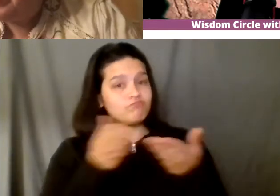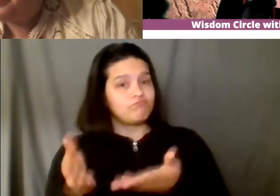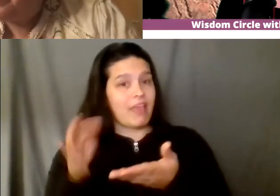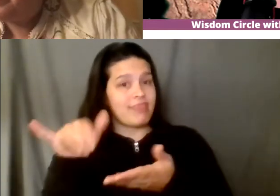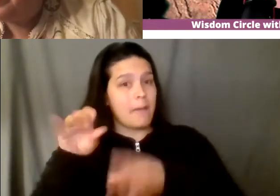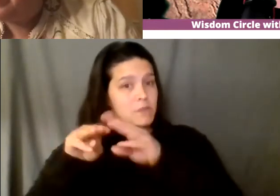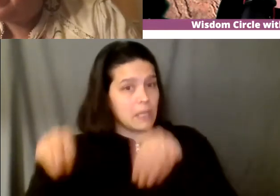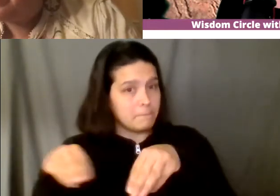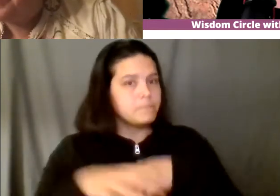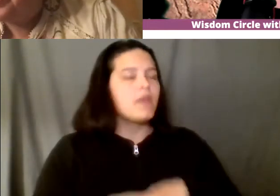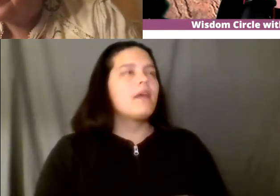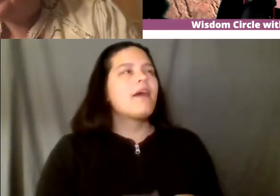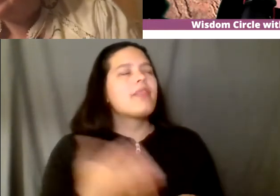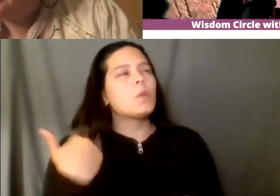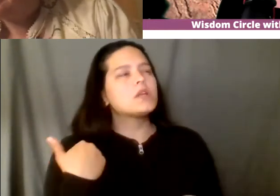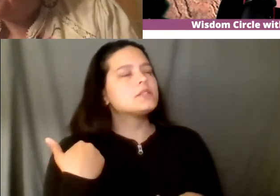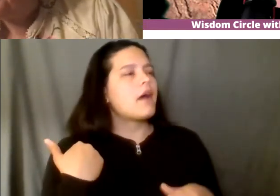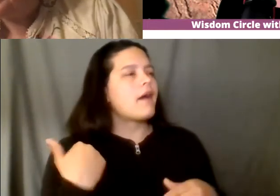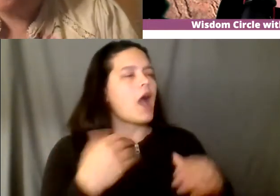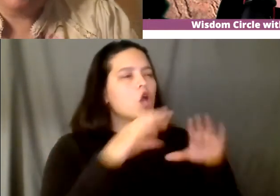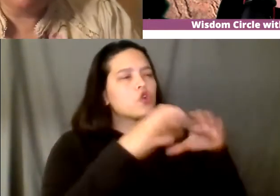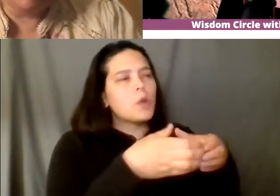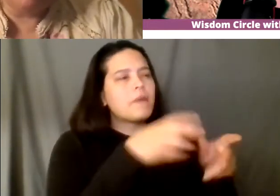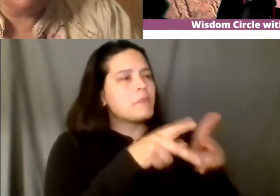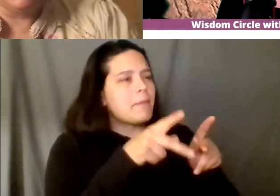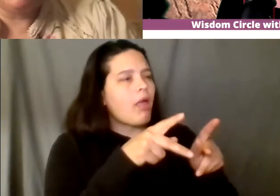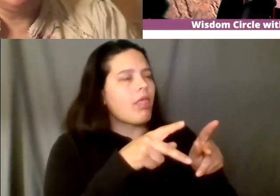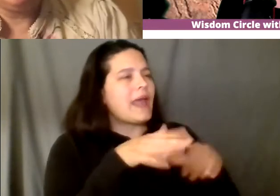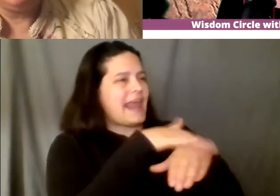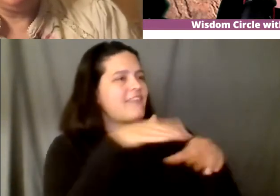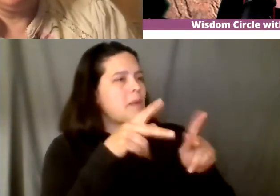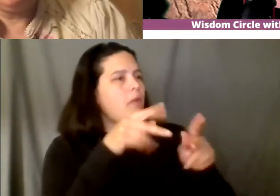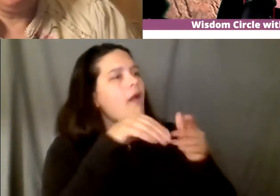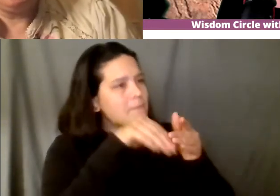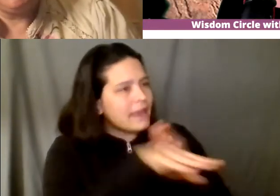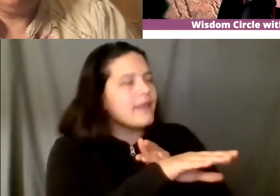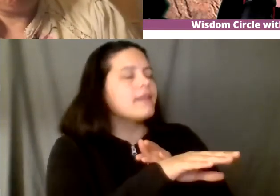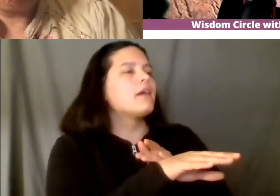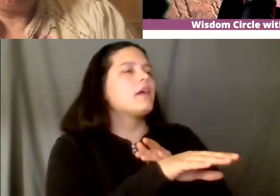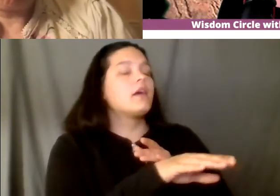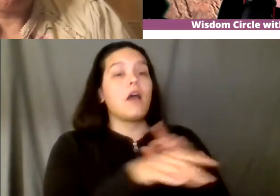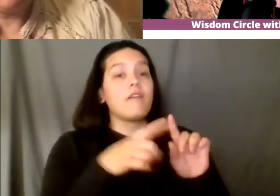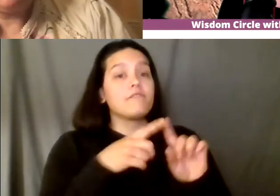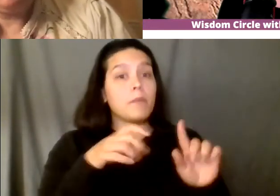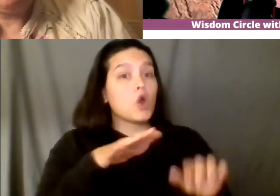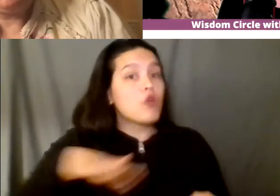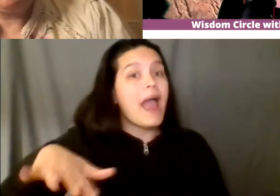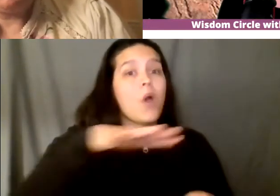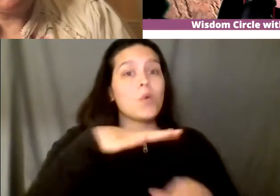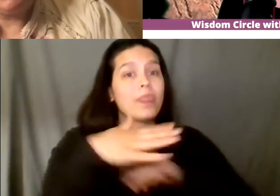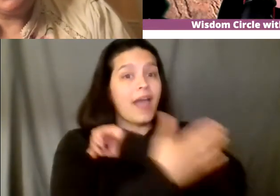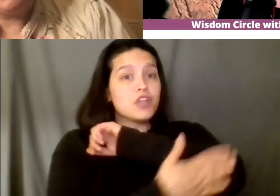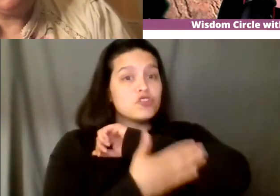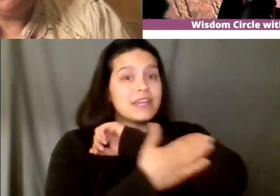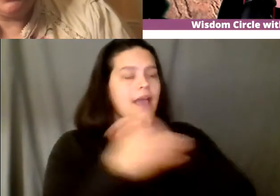remember but it was like around the country um native people coming in to um to to